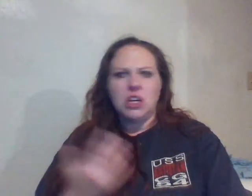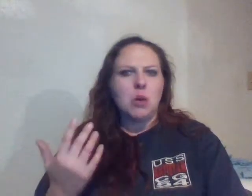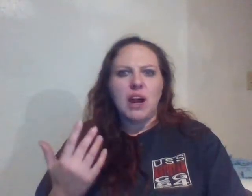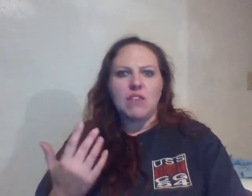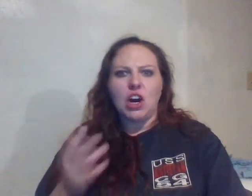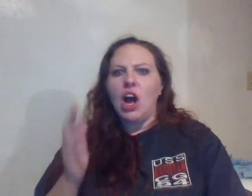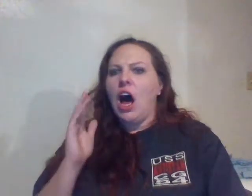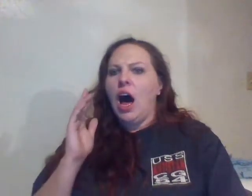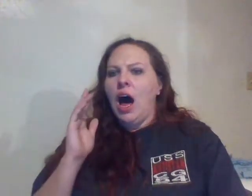you know, whatever.